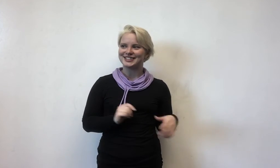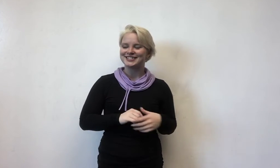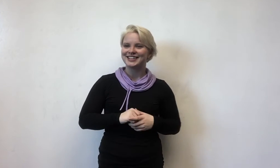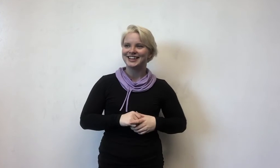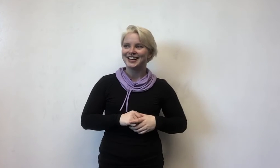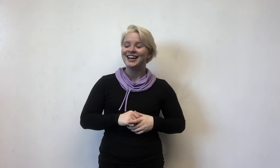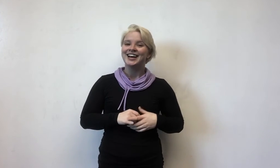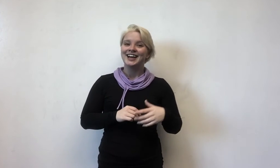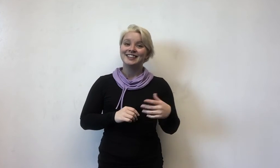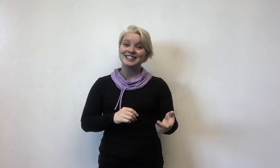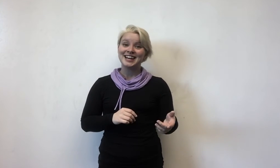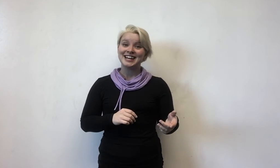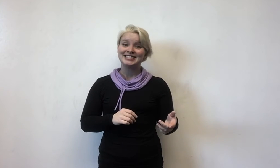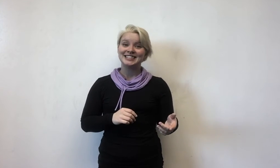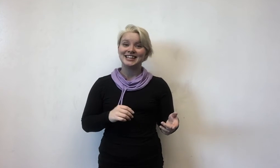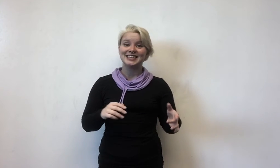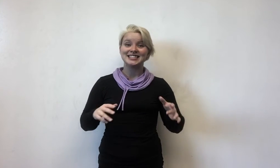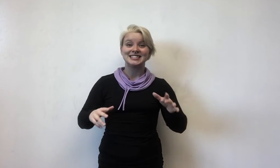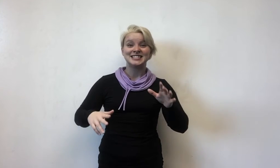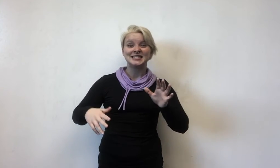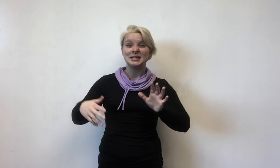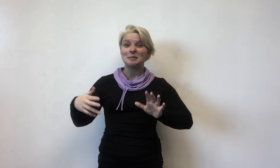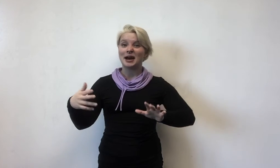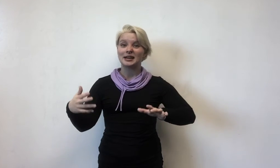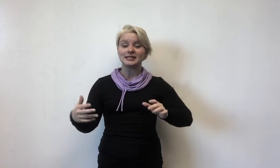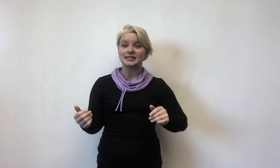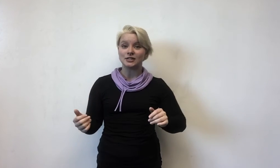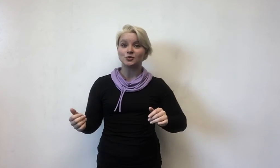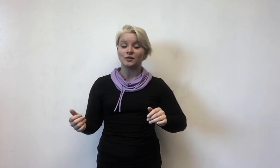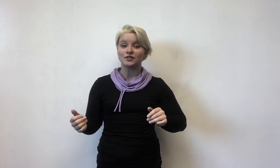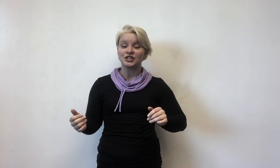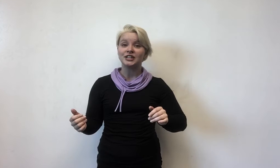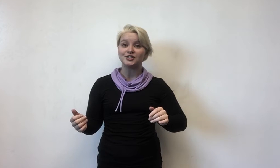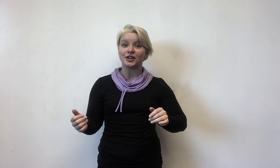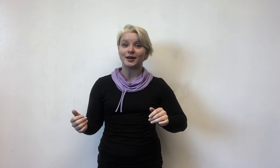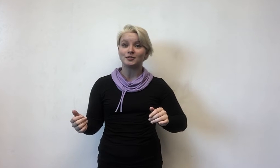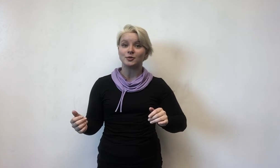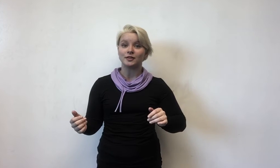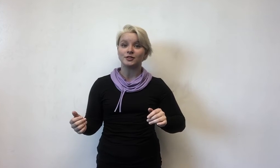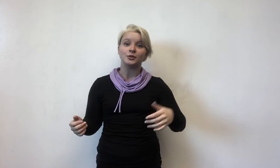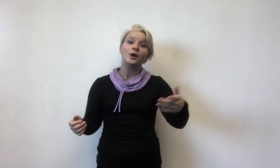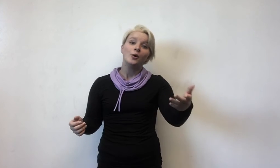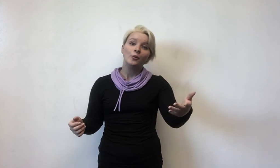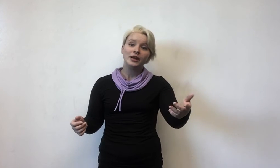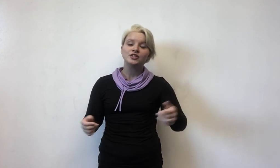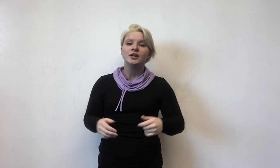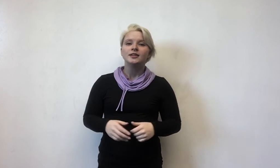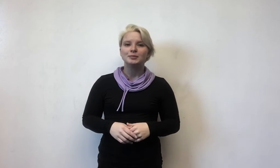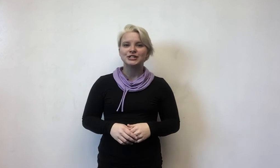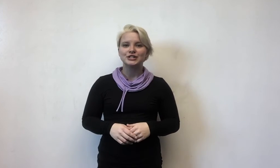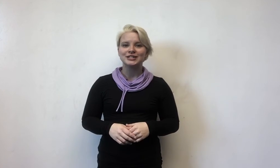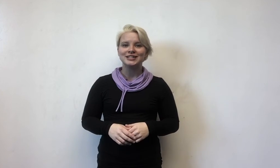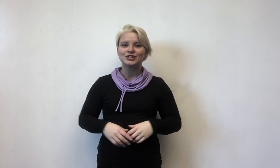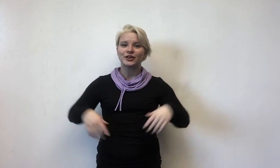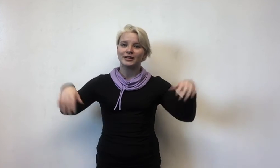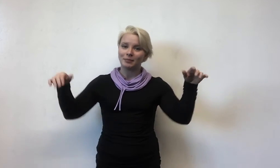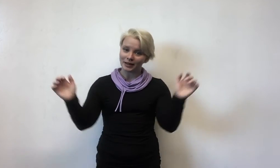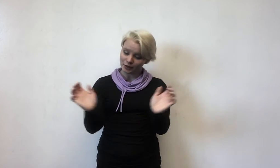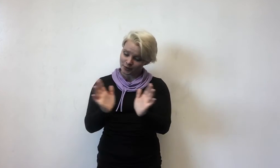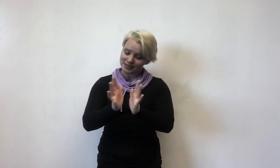The date ended in a semi-consensual virginity sharing between the two, which the presenters illustrated by gluing